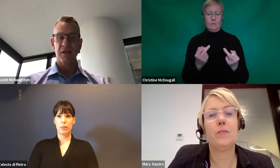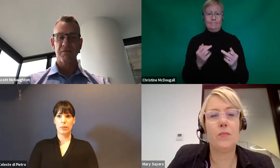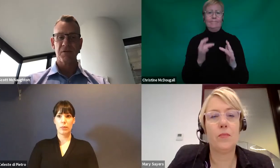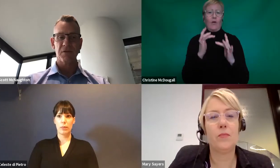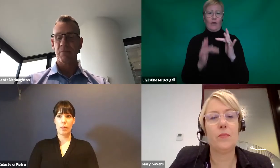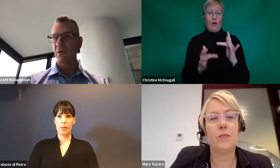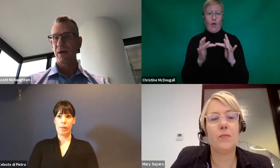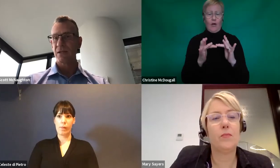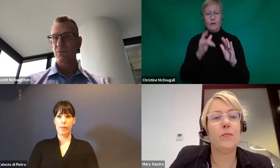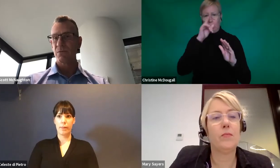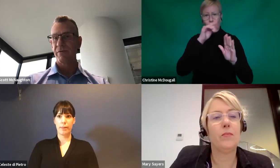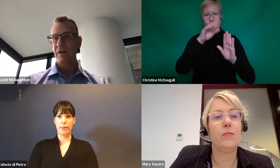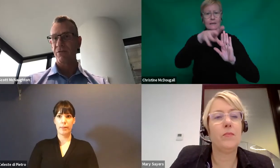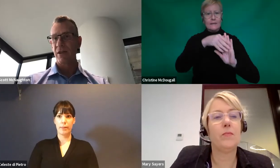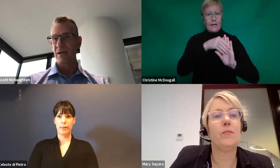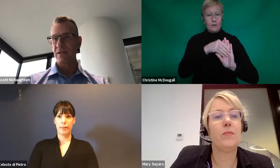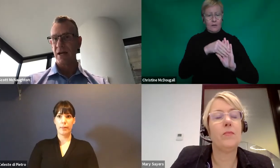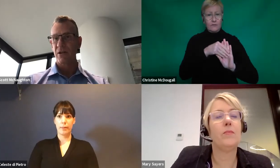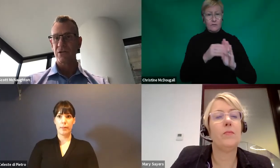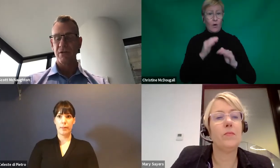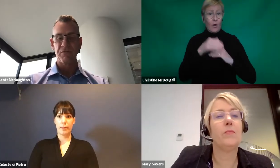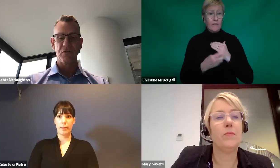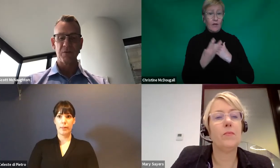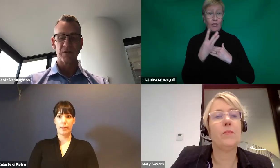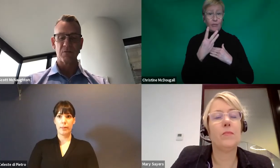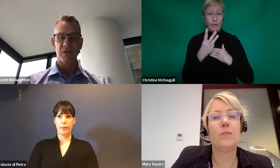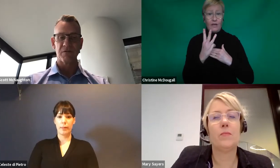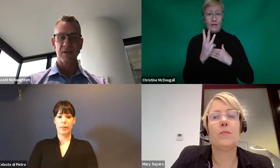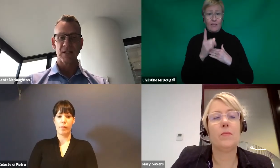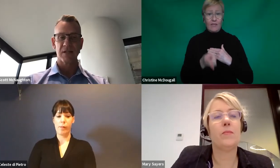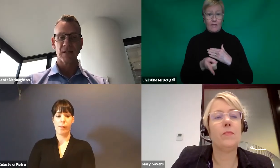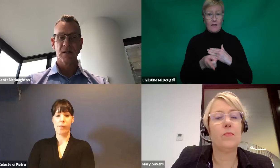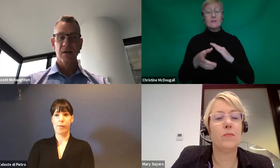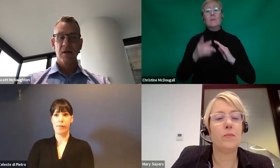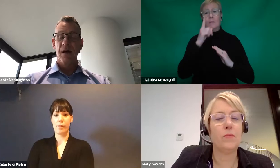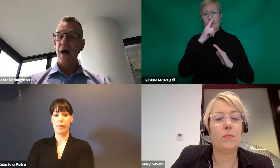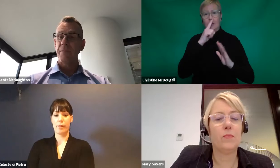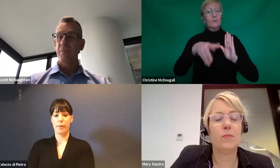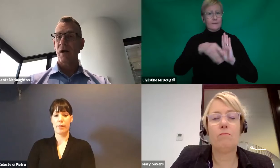In fact, in the first couple of weeks, we've had over 3000 downloads of the form, which is fantastic.